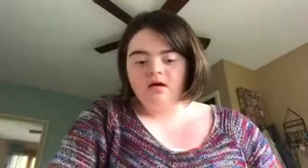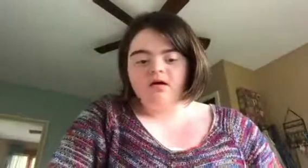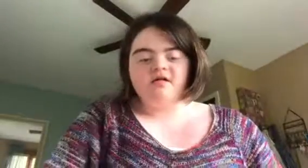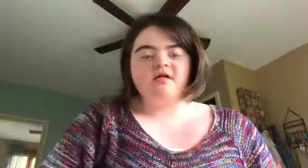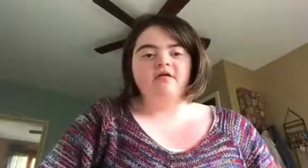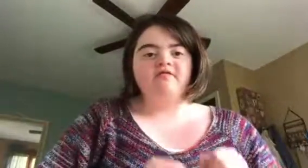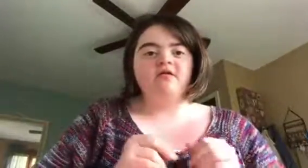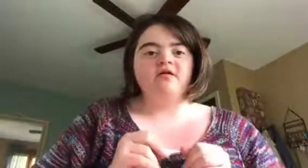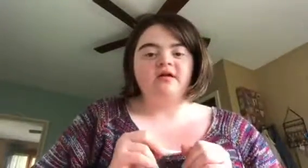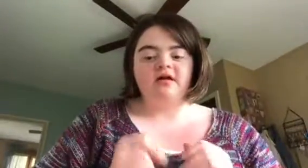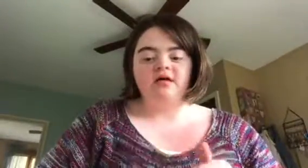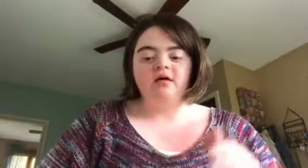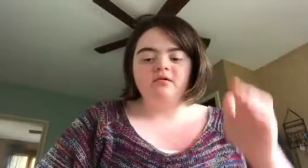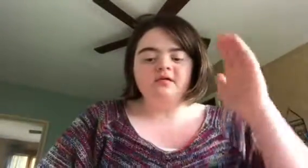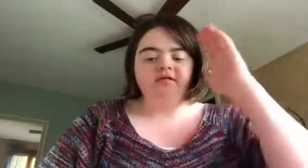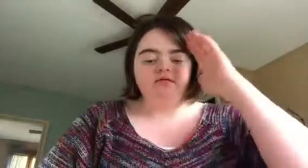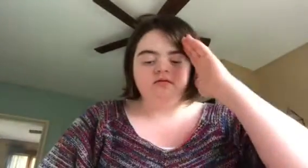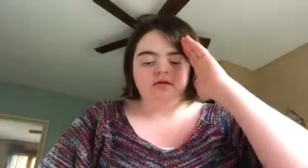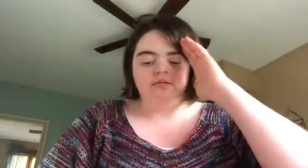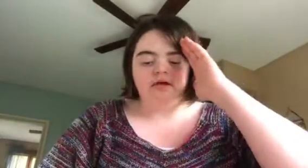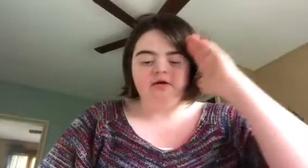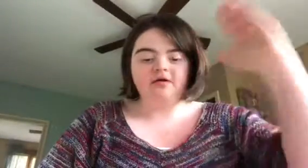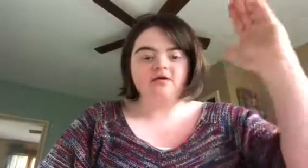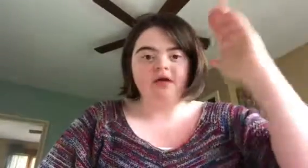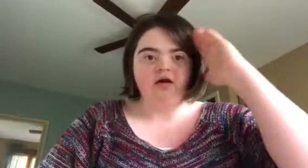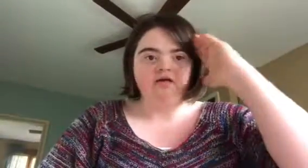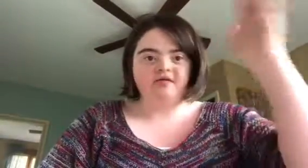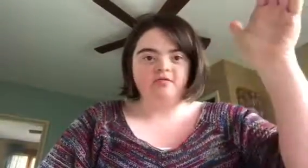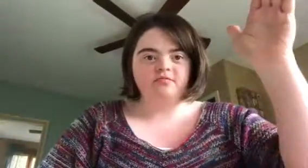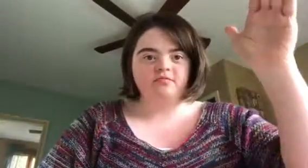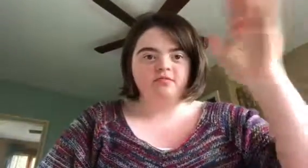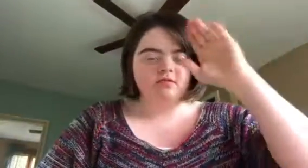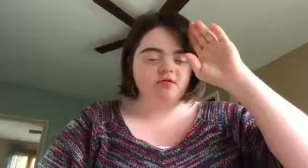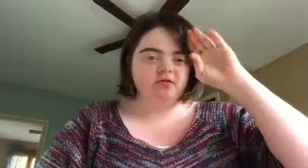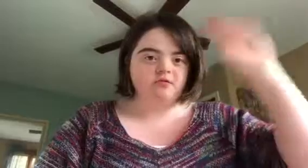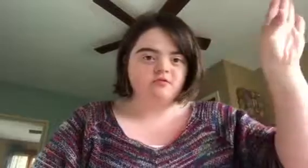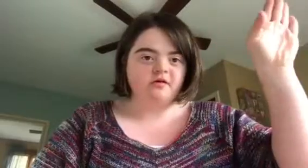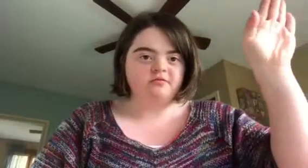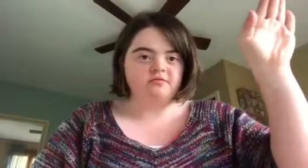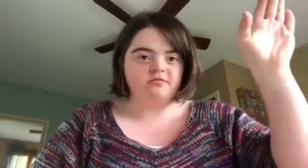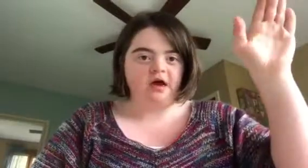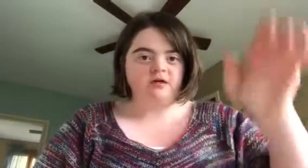So for I think hello, it's up here. Like, salute. Like that.